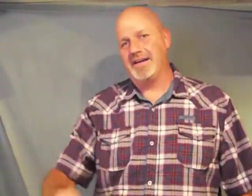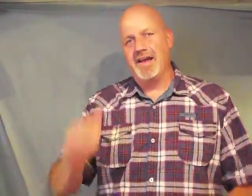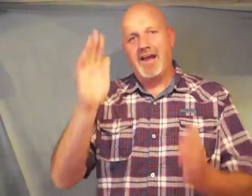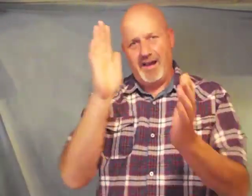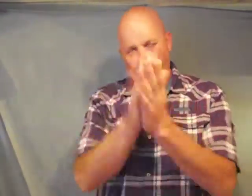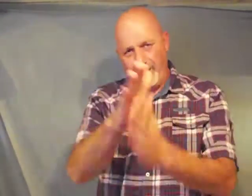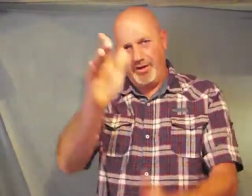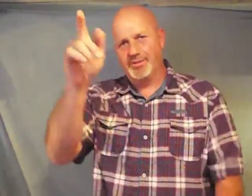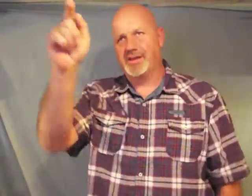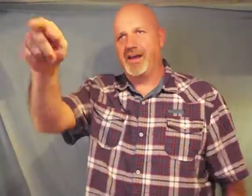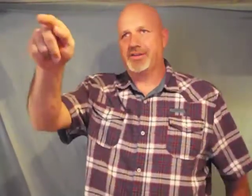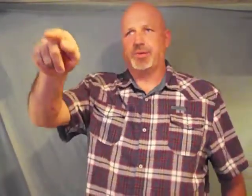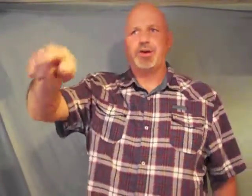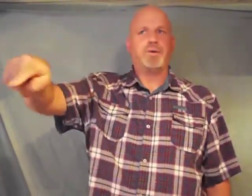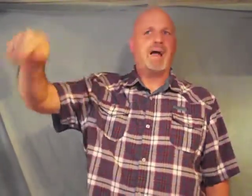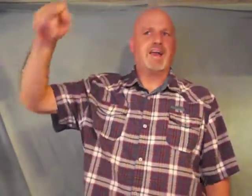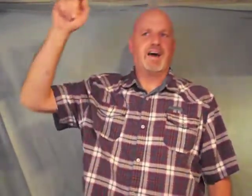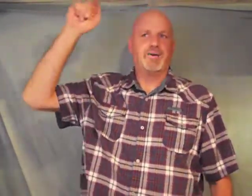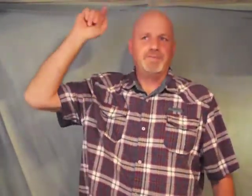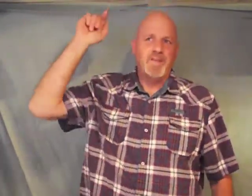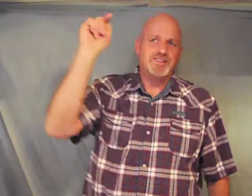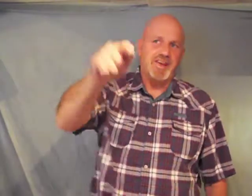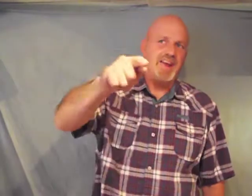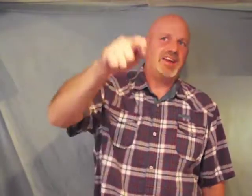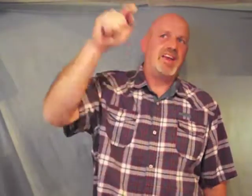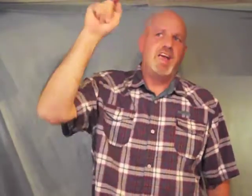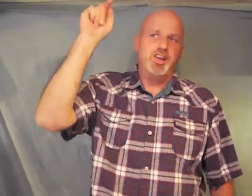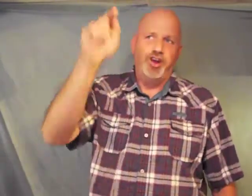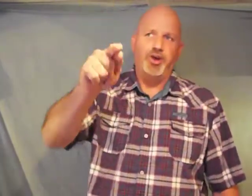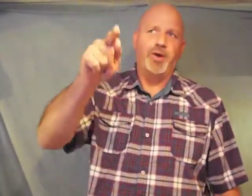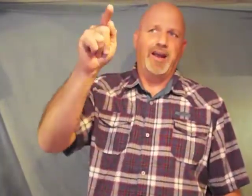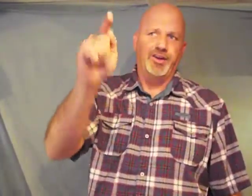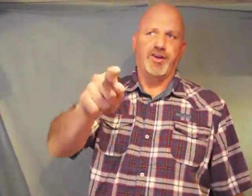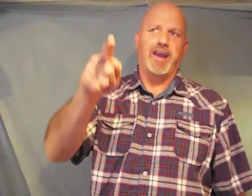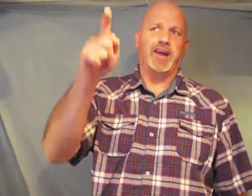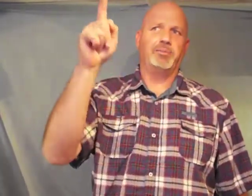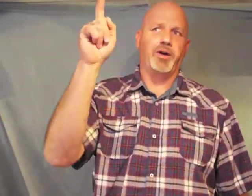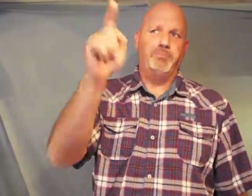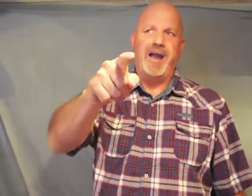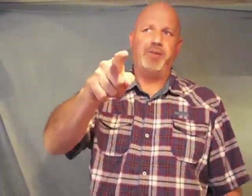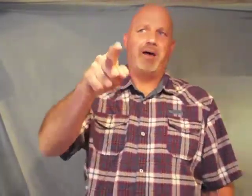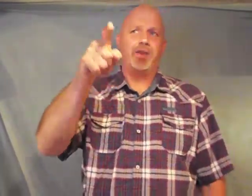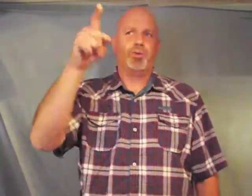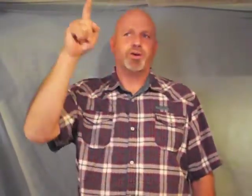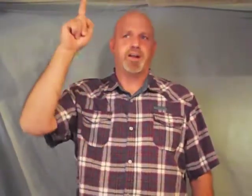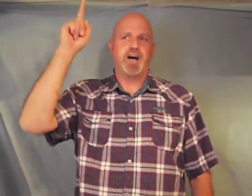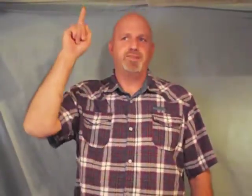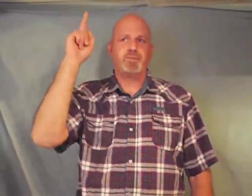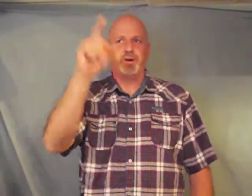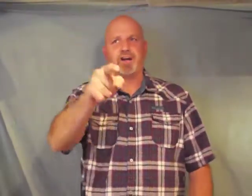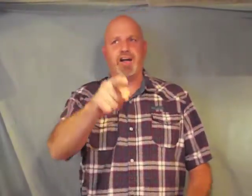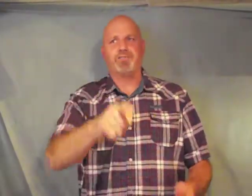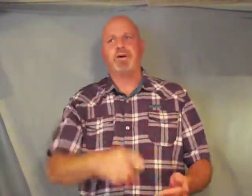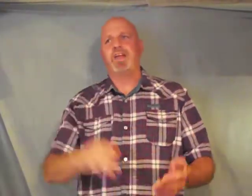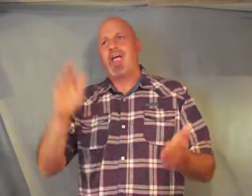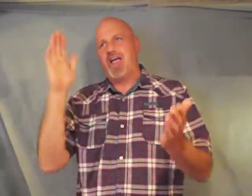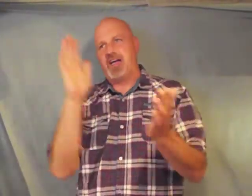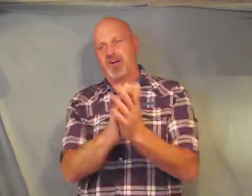and we use that authority right now Satan you and your kingdom are bound by the word of God from our government and our